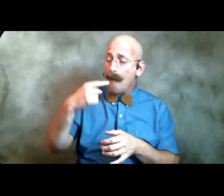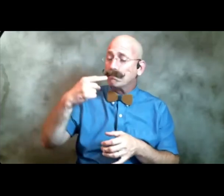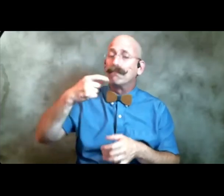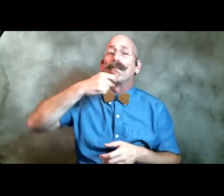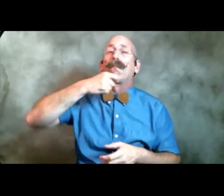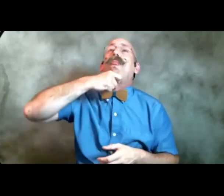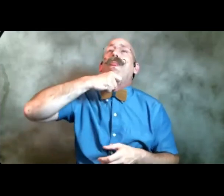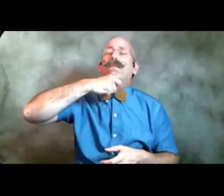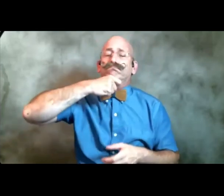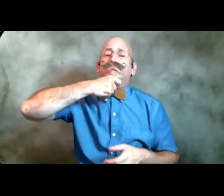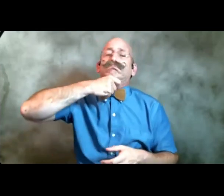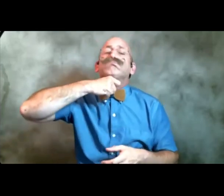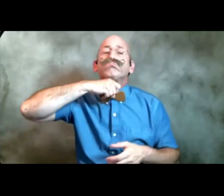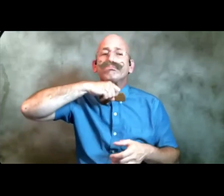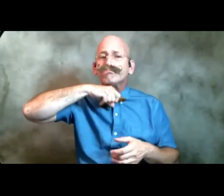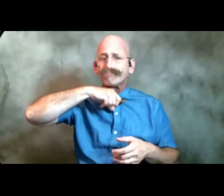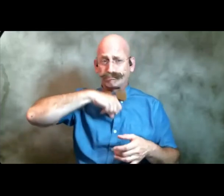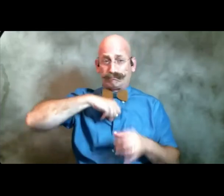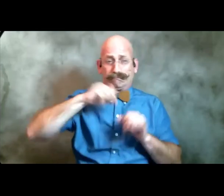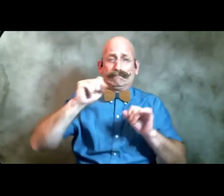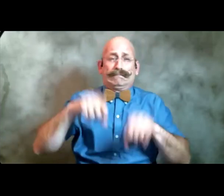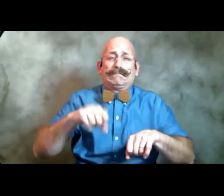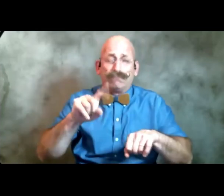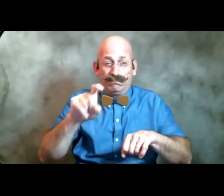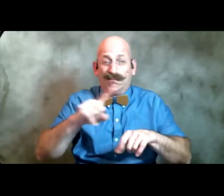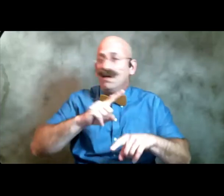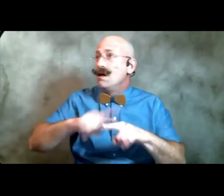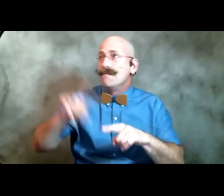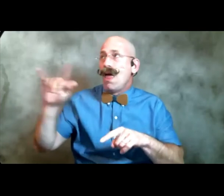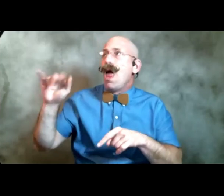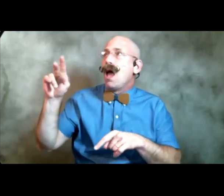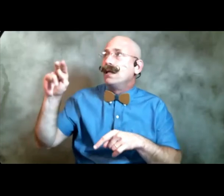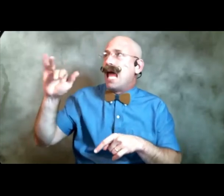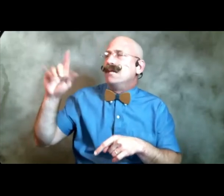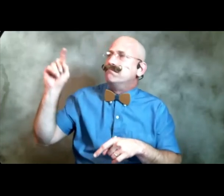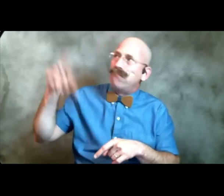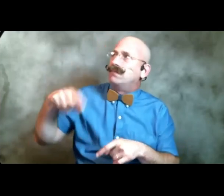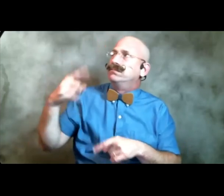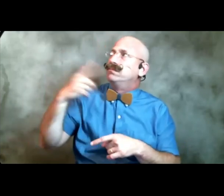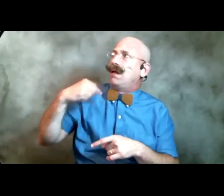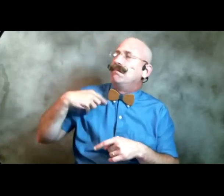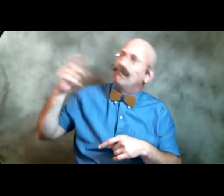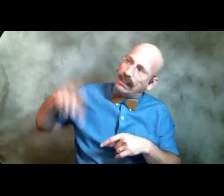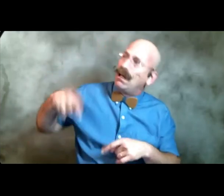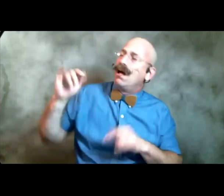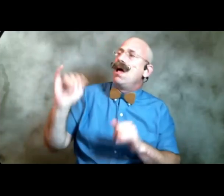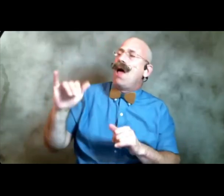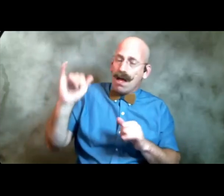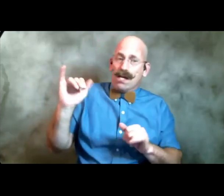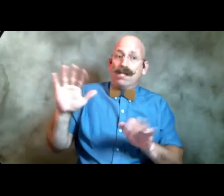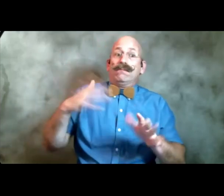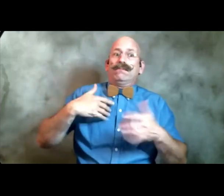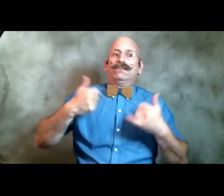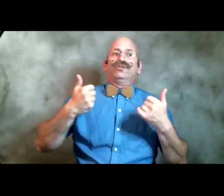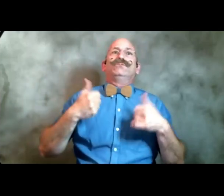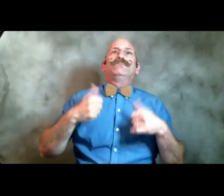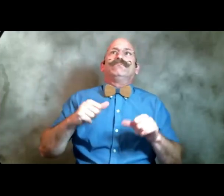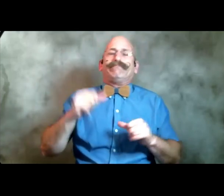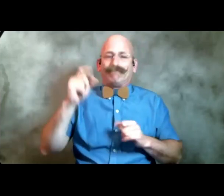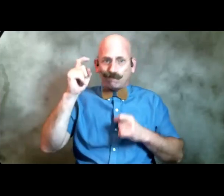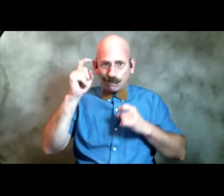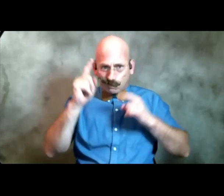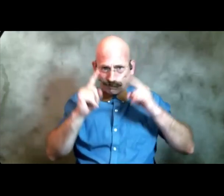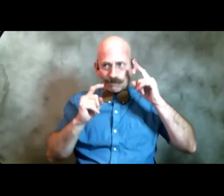gullet but the nanny was inexorable and so I tried grimacing and